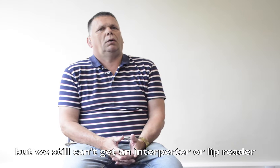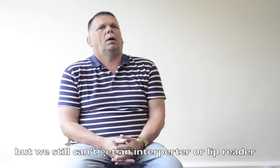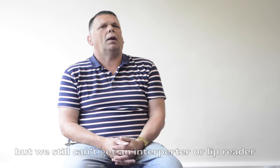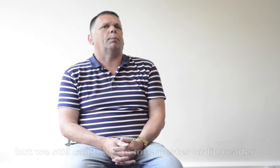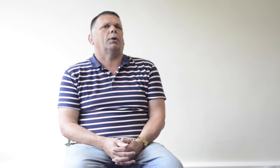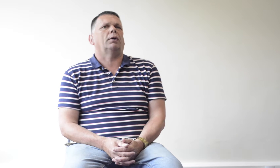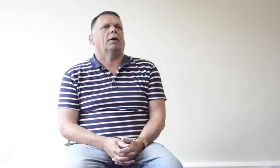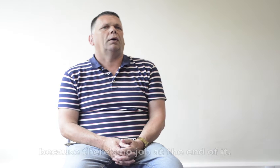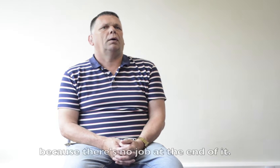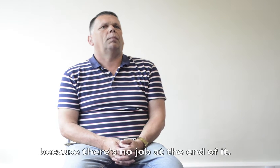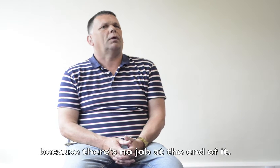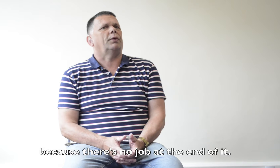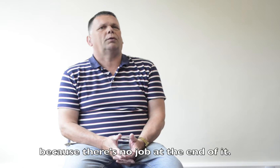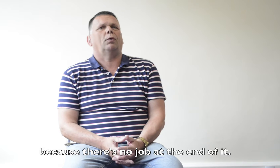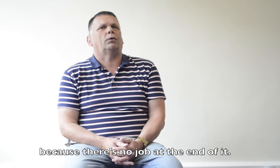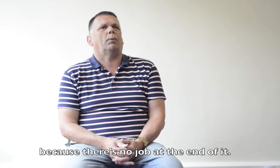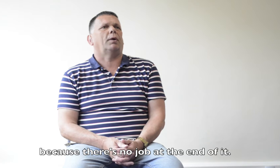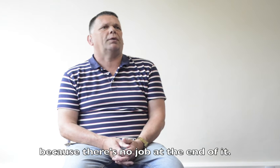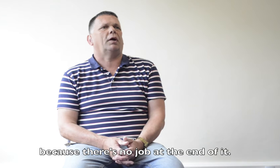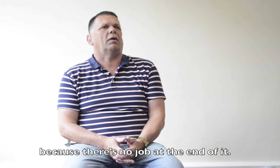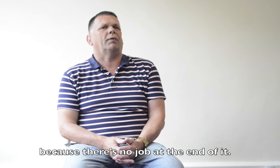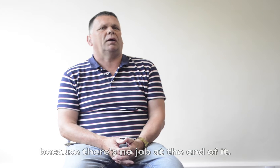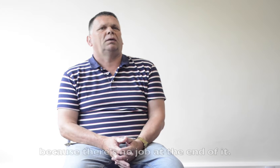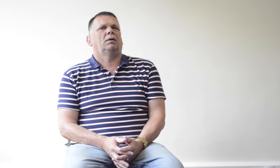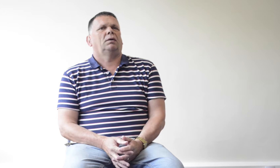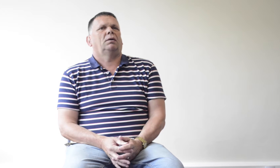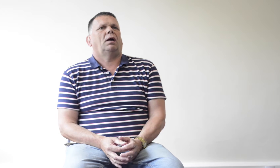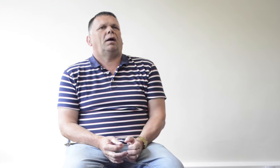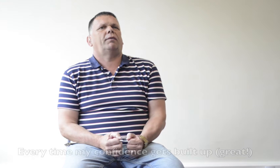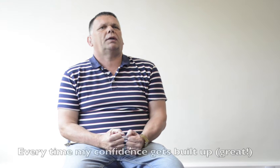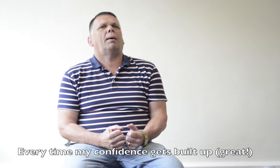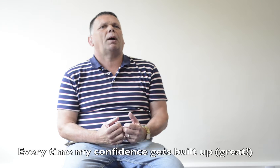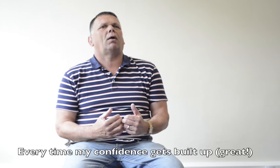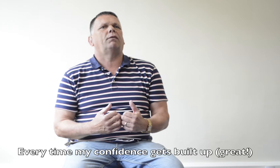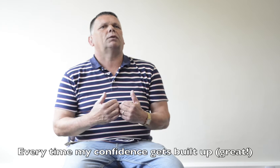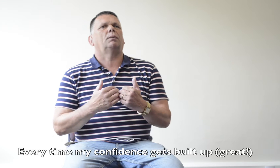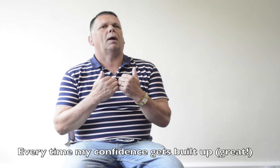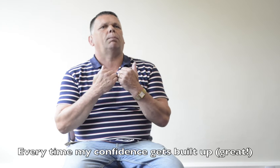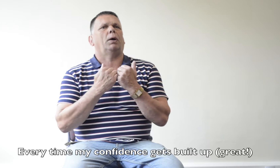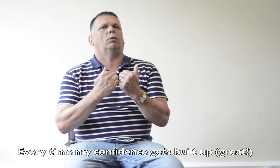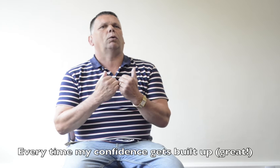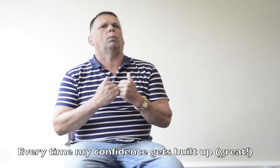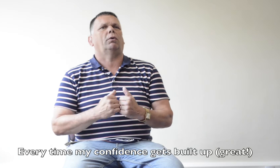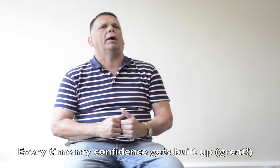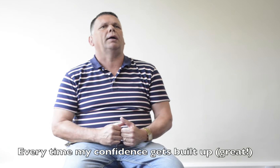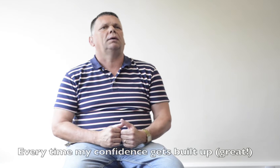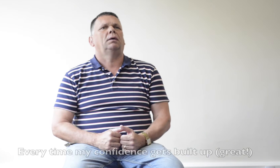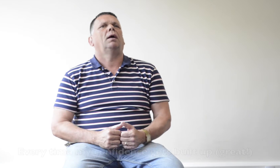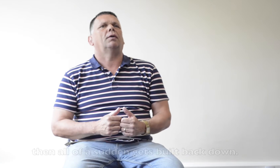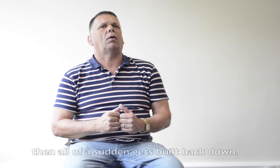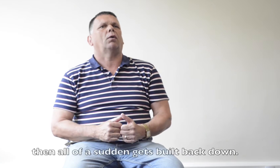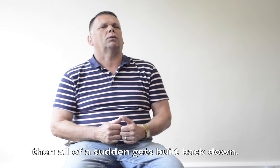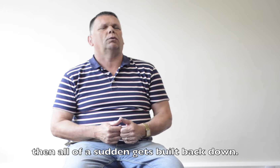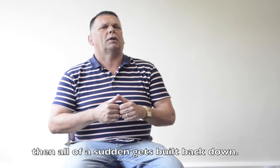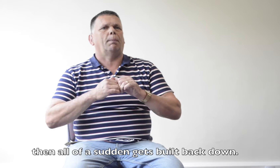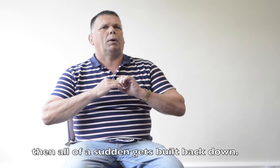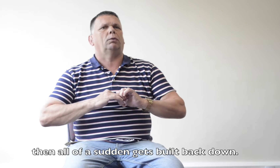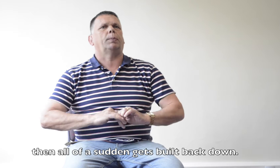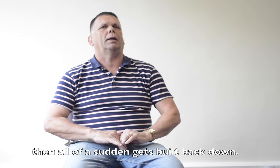a libido because there's no job at the end of it. Every time my covenants do their bills, they look great, and all of a sudden their bills back